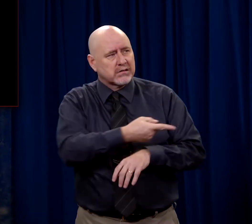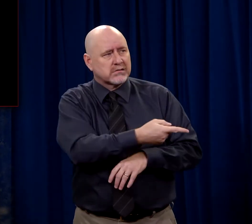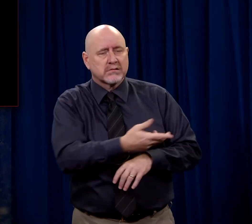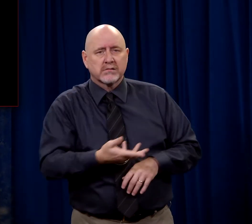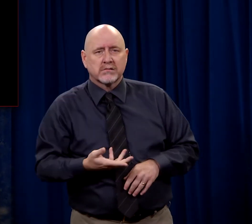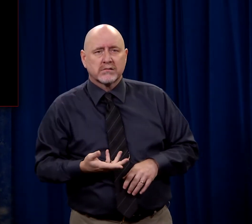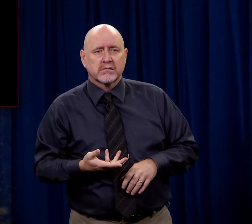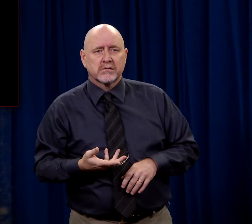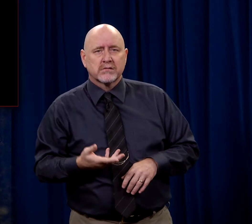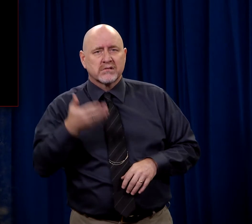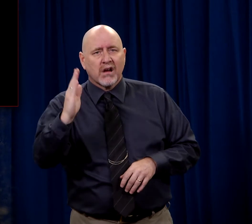God.